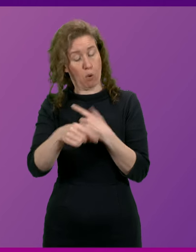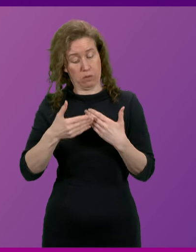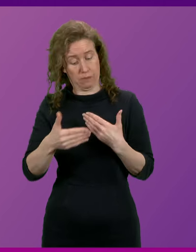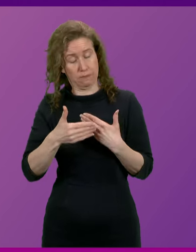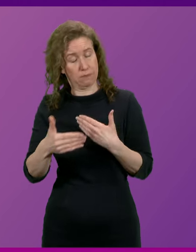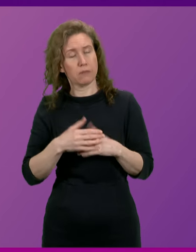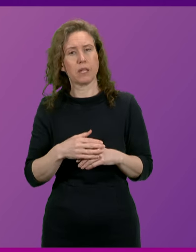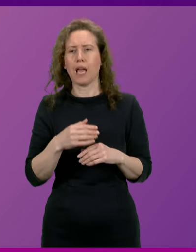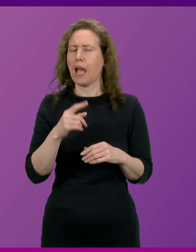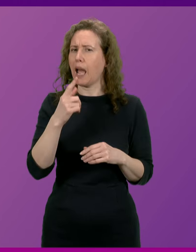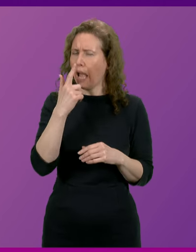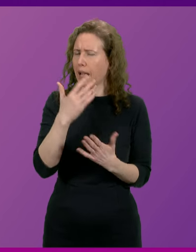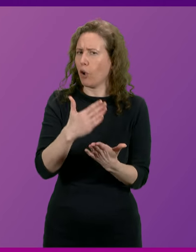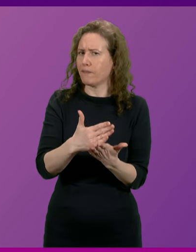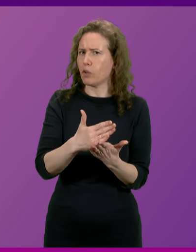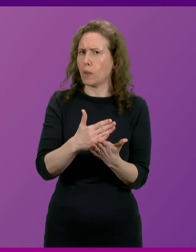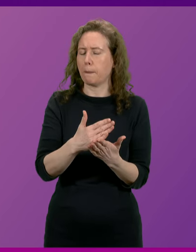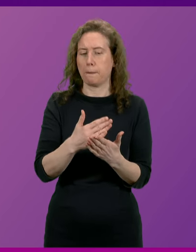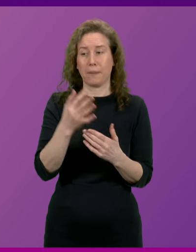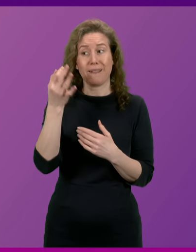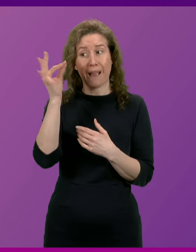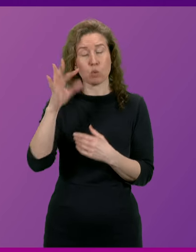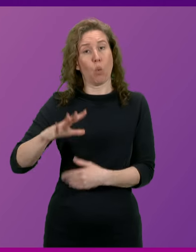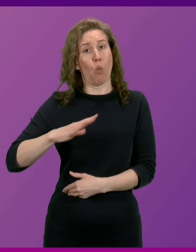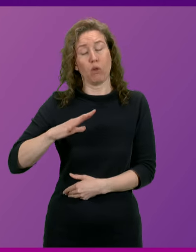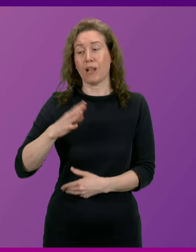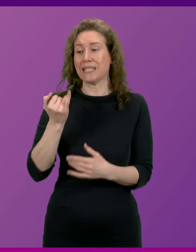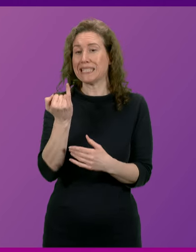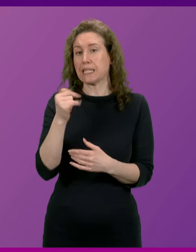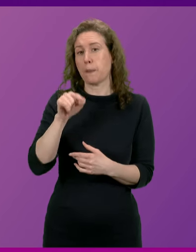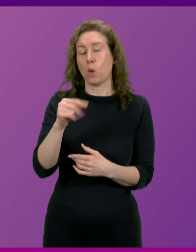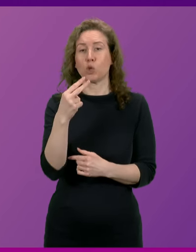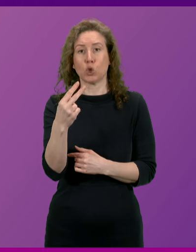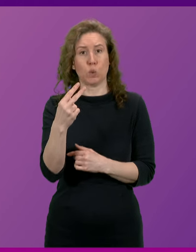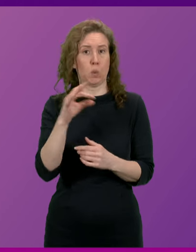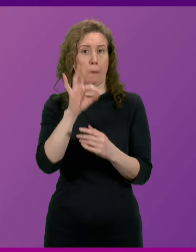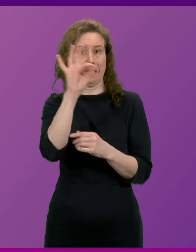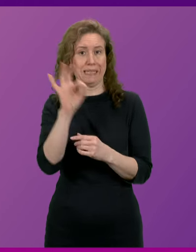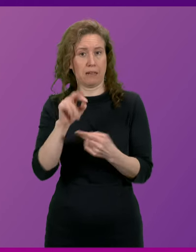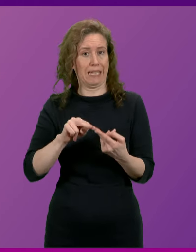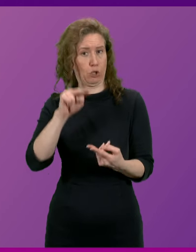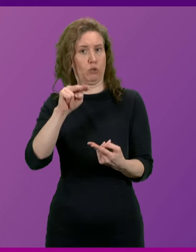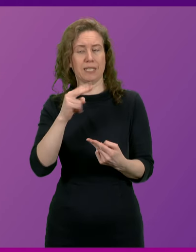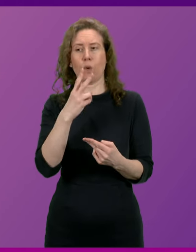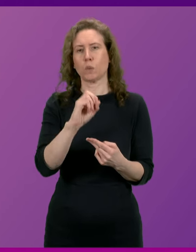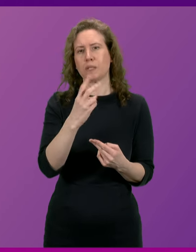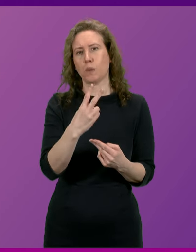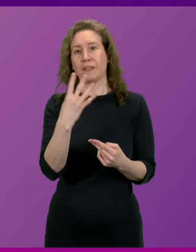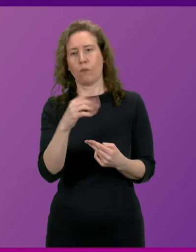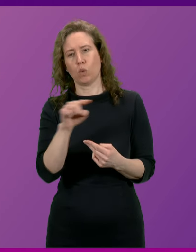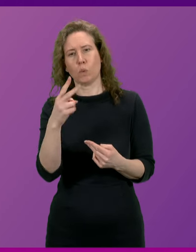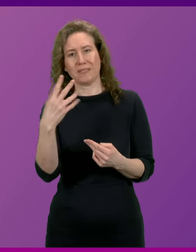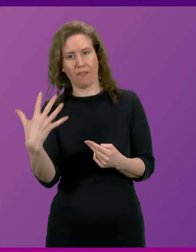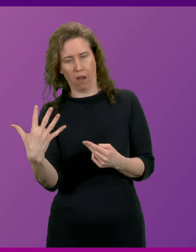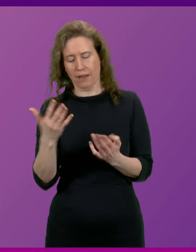due course. I can confirm that councillors have already received a 6.2 per cent uplift for 24-25 through the current